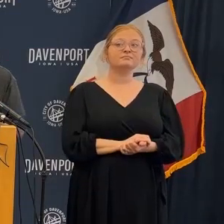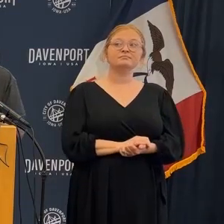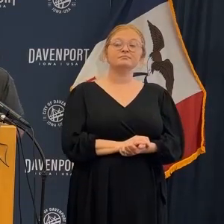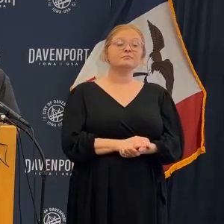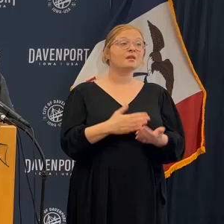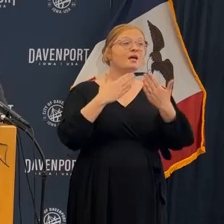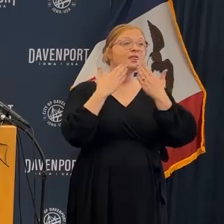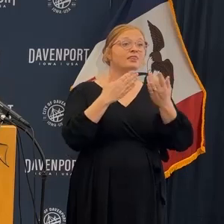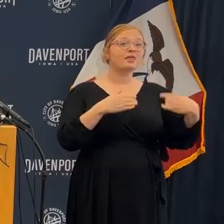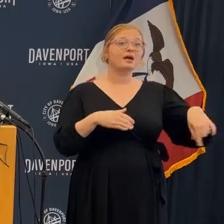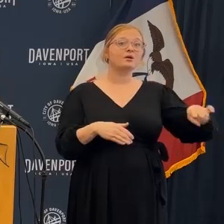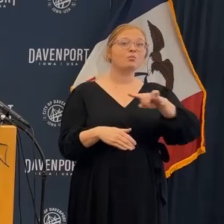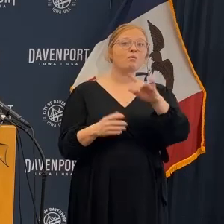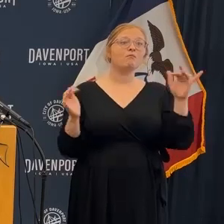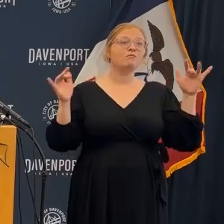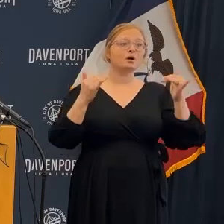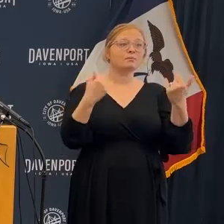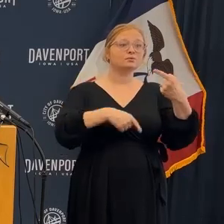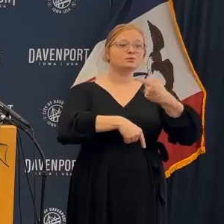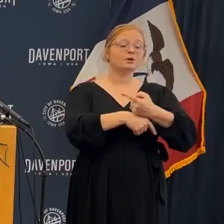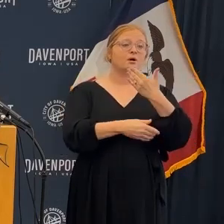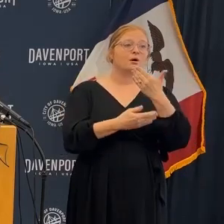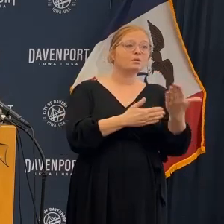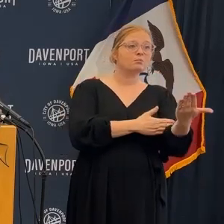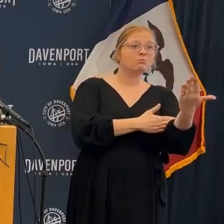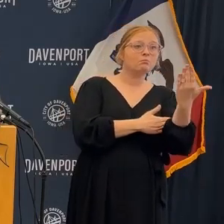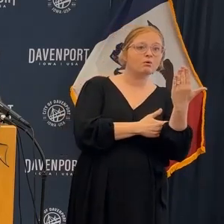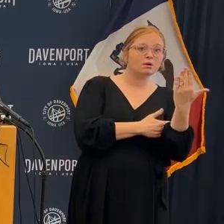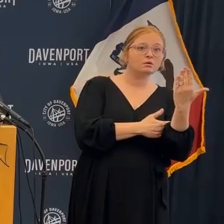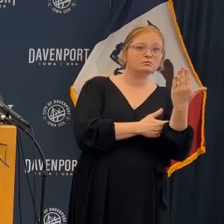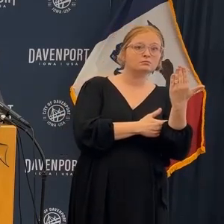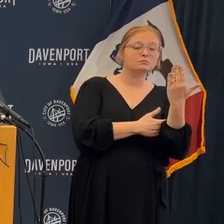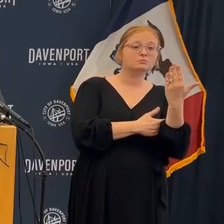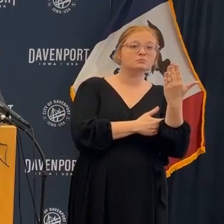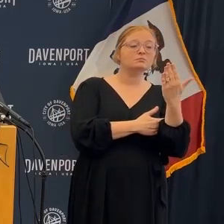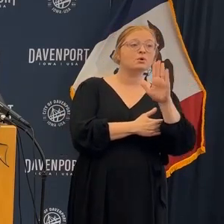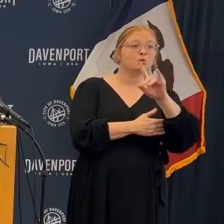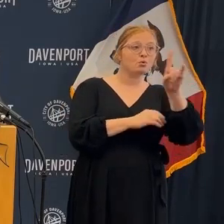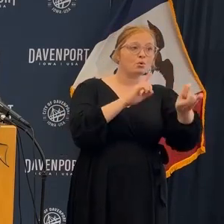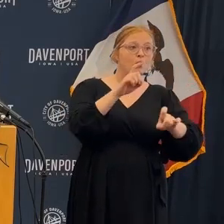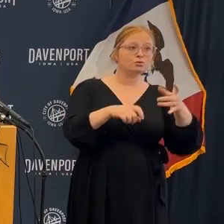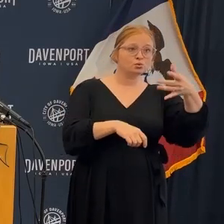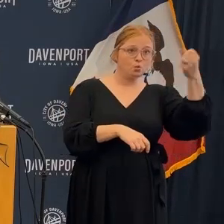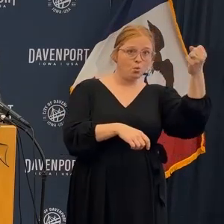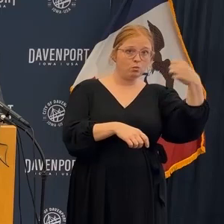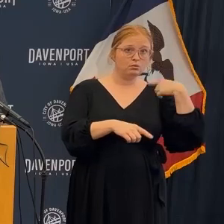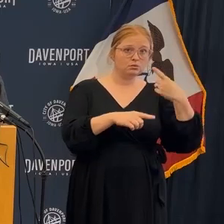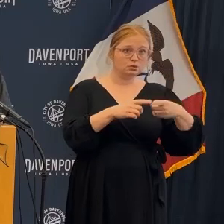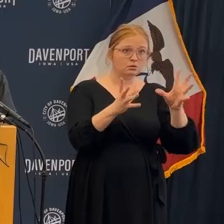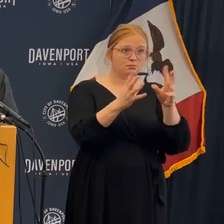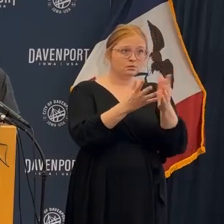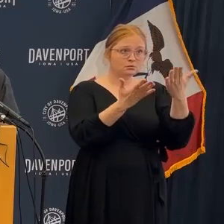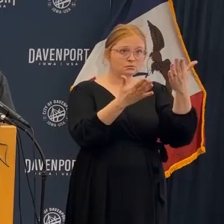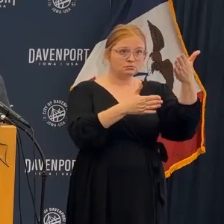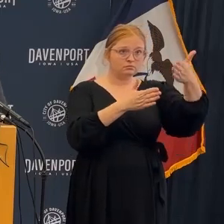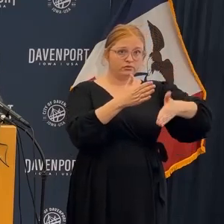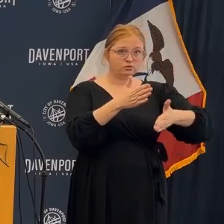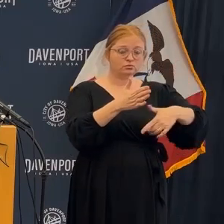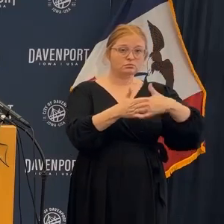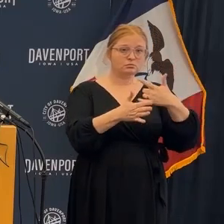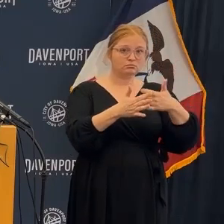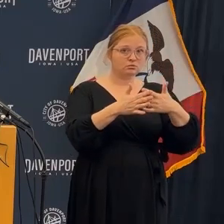Okay, so thank you all for coming. Good morning. Yeah, so we put your questions to the end. And then we'll do,